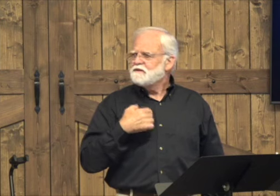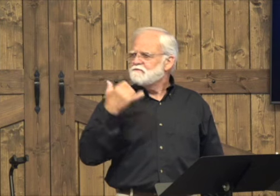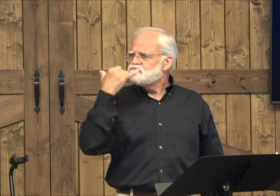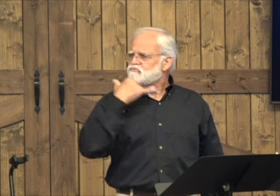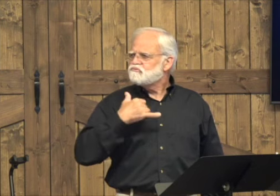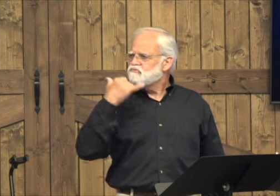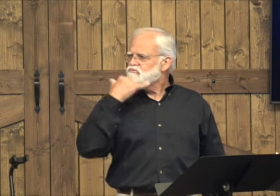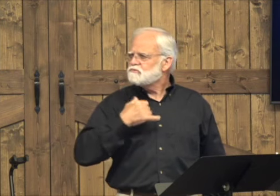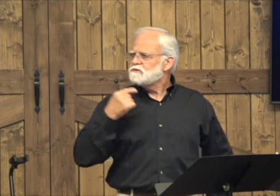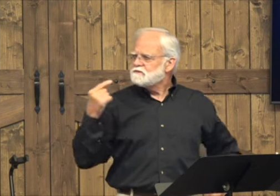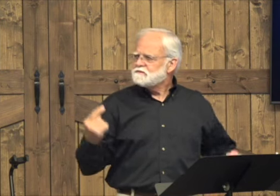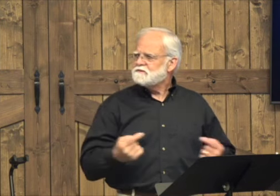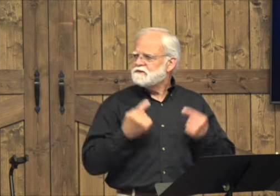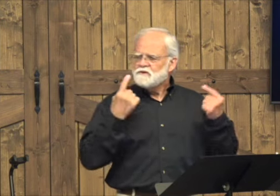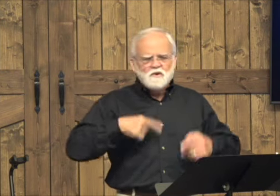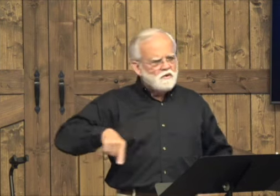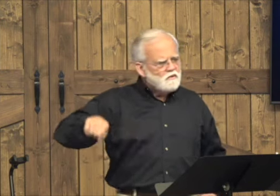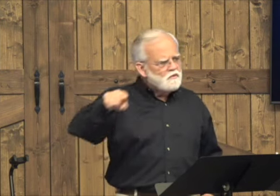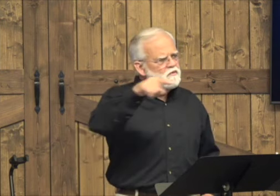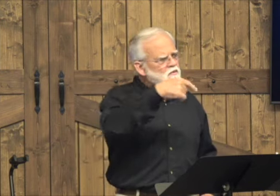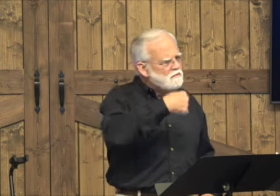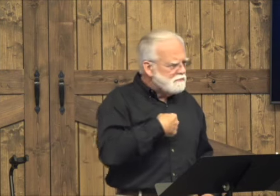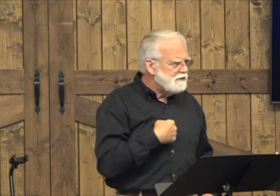we realized that you and I were sinners.